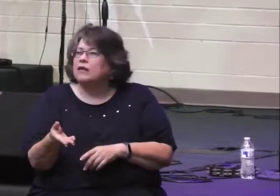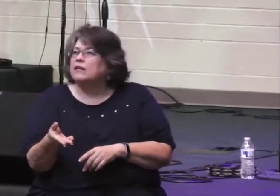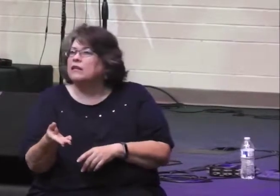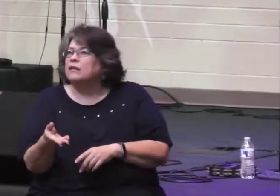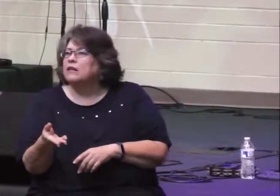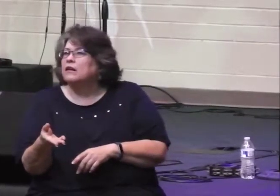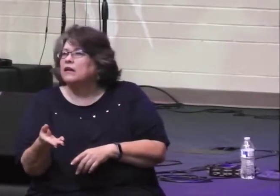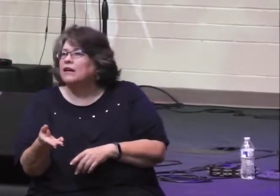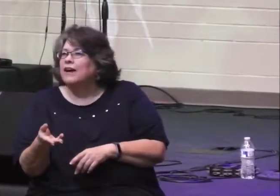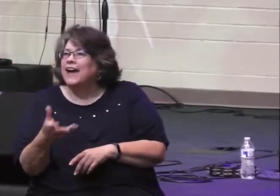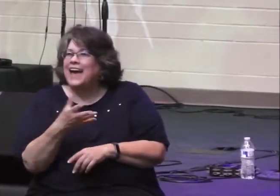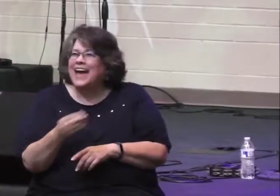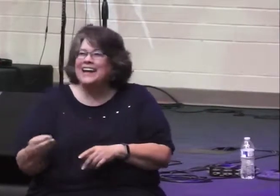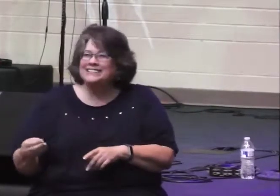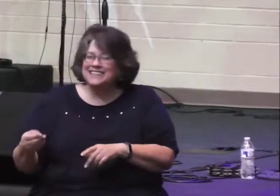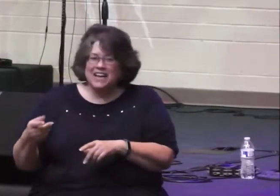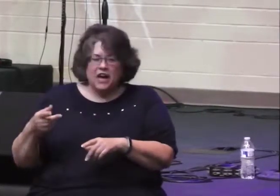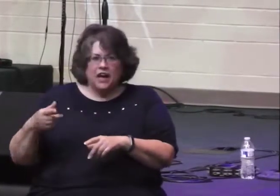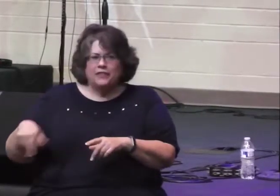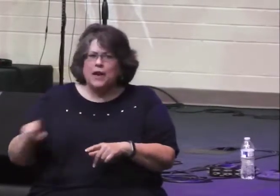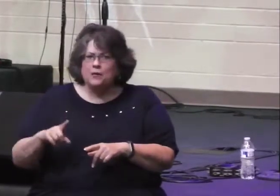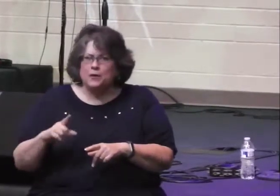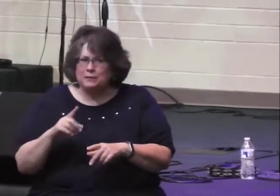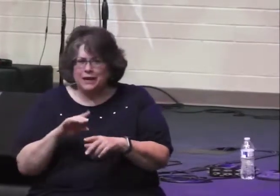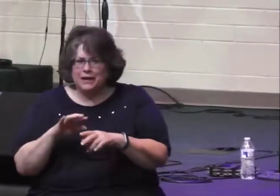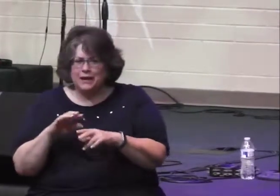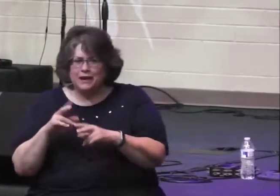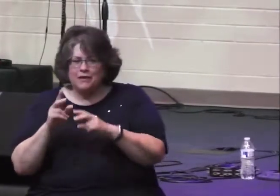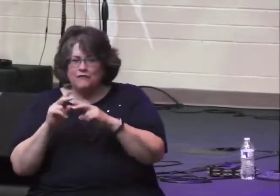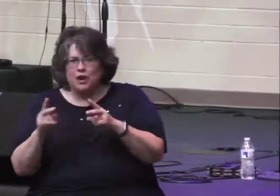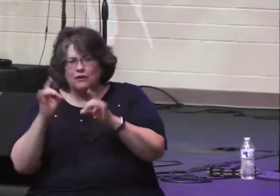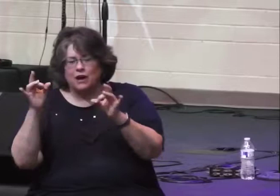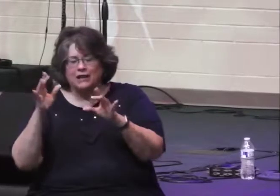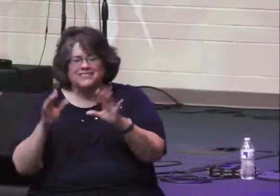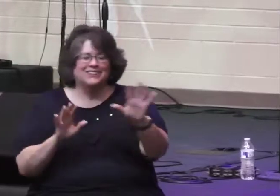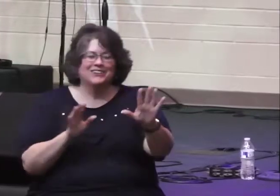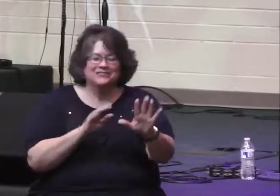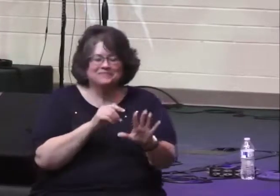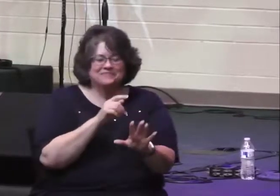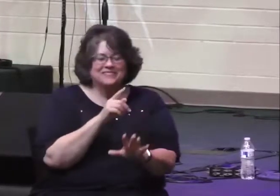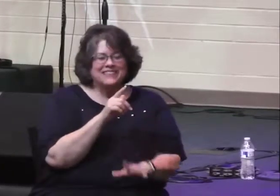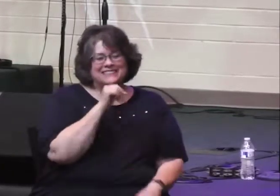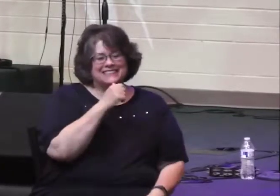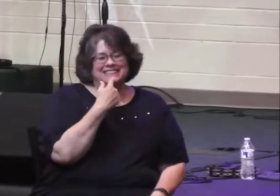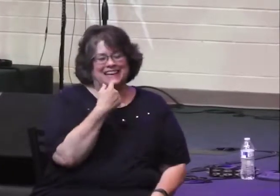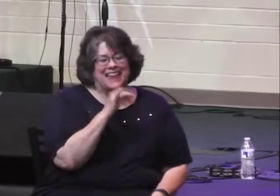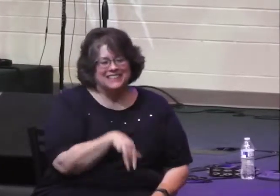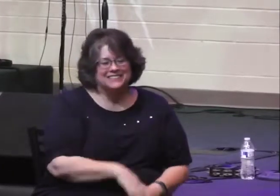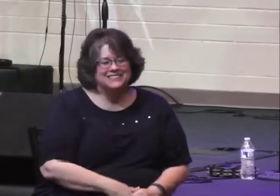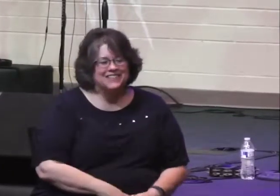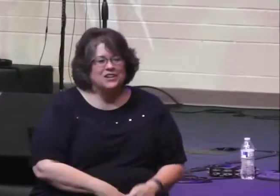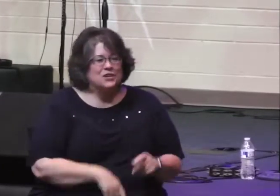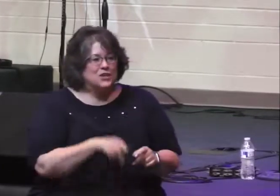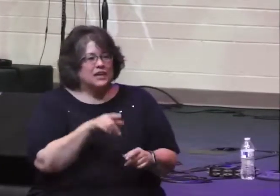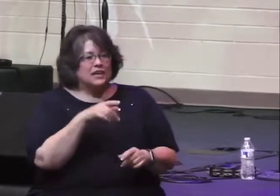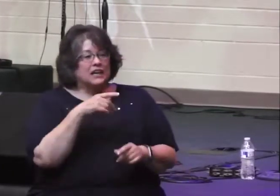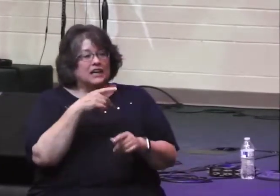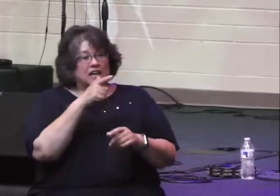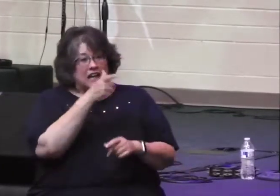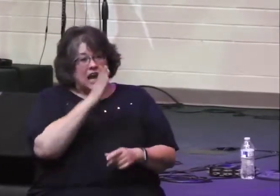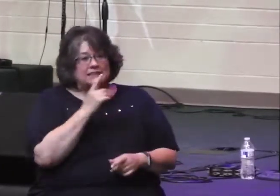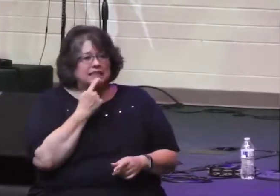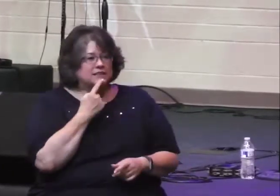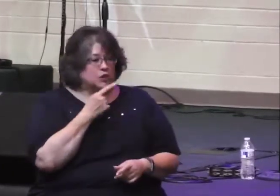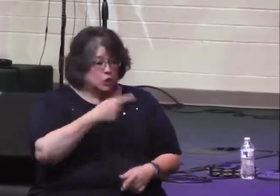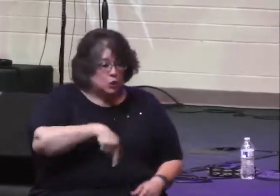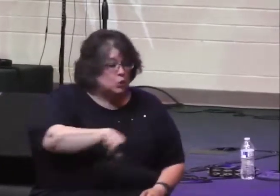Jerul, and they shall be very tired. He doesn't say that, but they would have been. You will not have to fight this